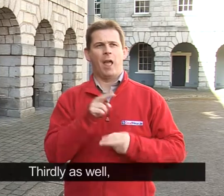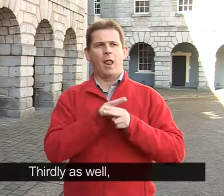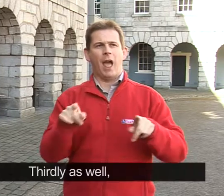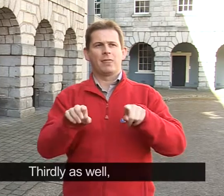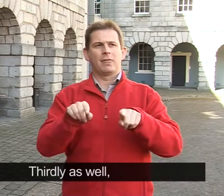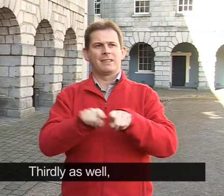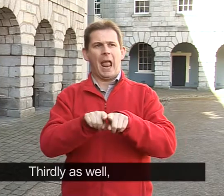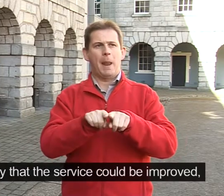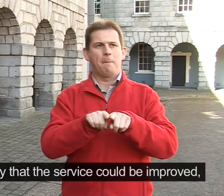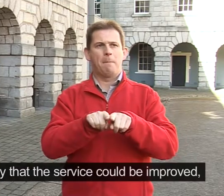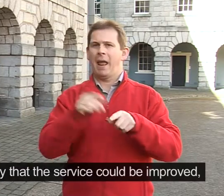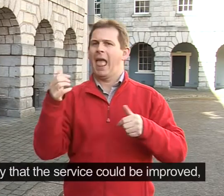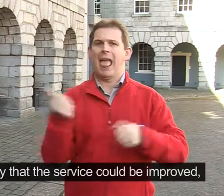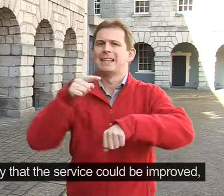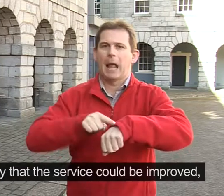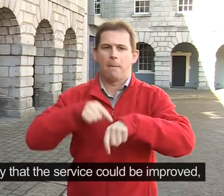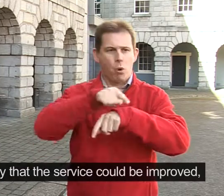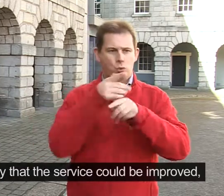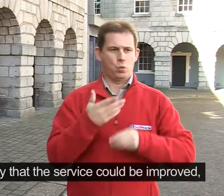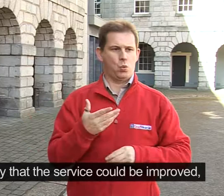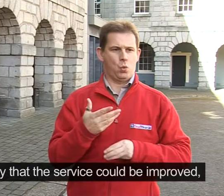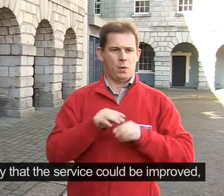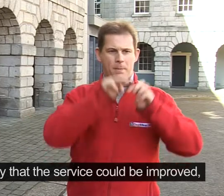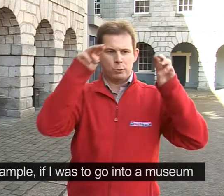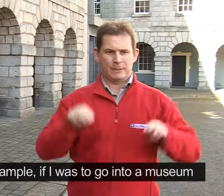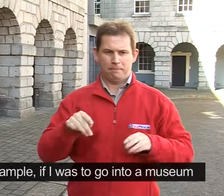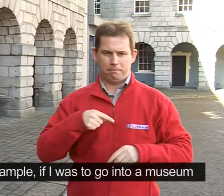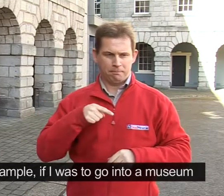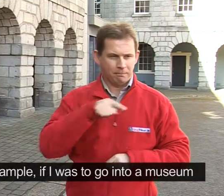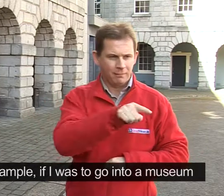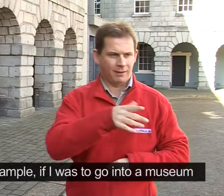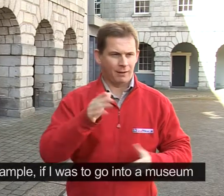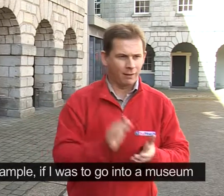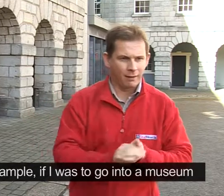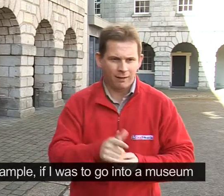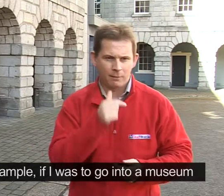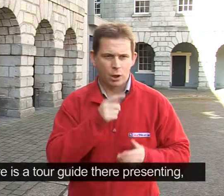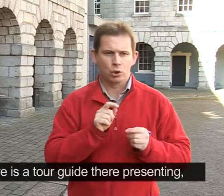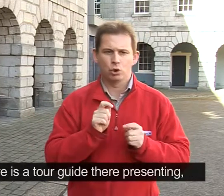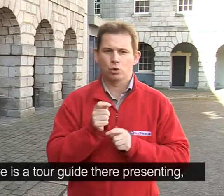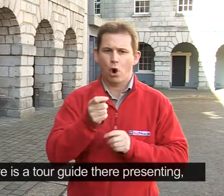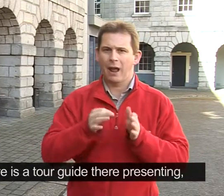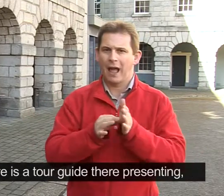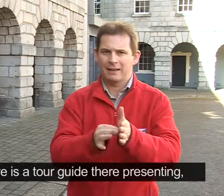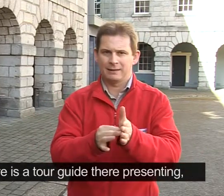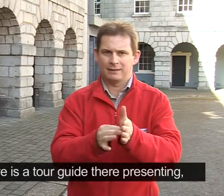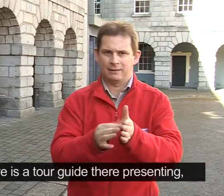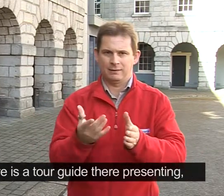Thirdly as well, another way that the service could be improved, say for example if I was to go into a museum and there's a tour guide there presenting,